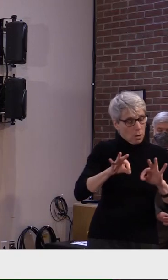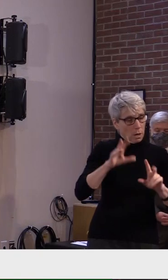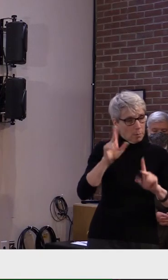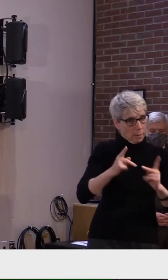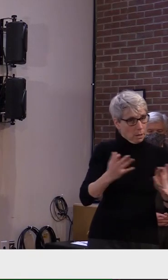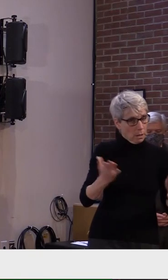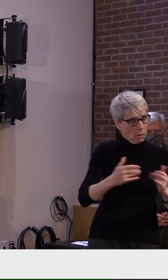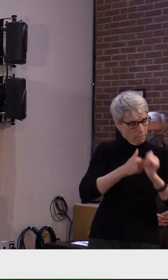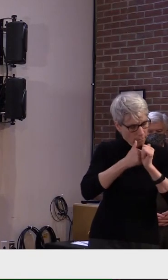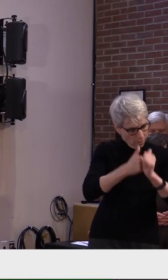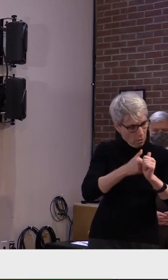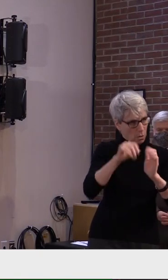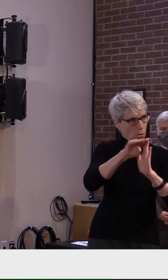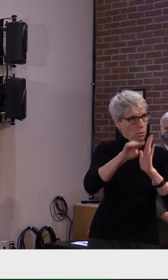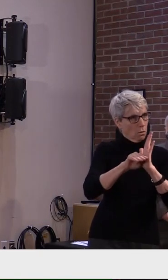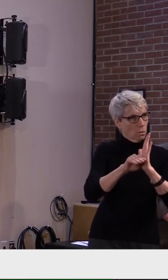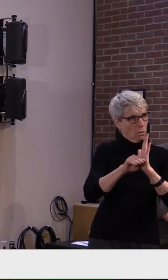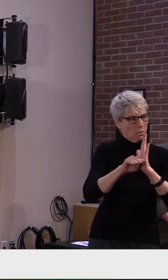state.